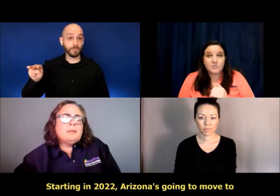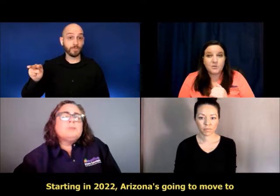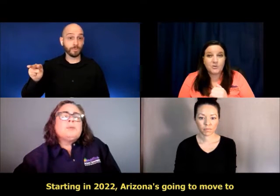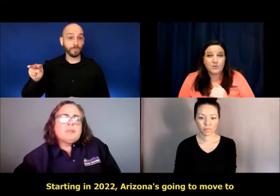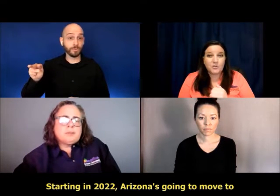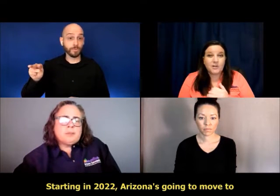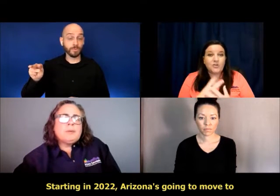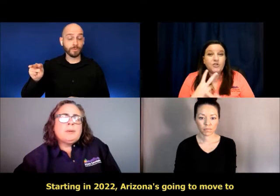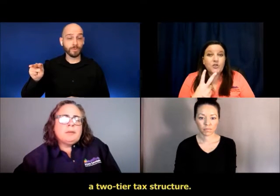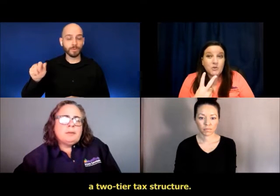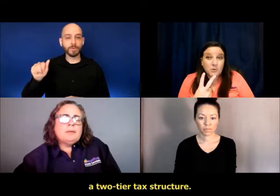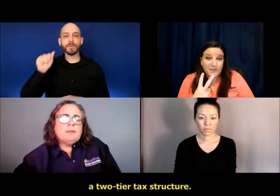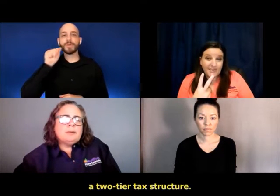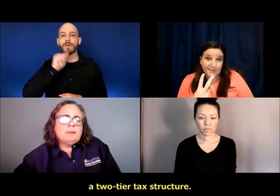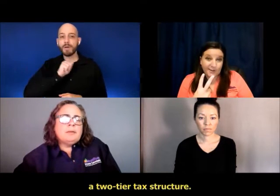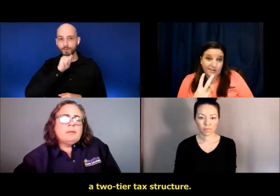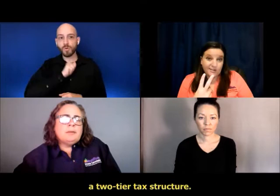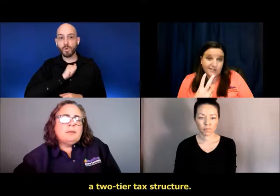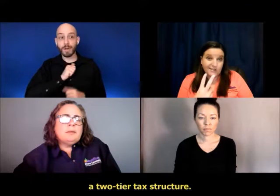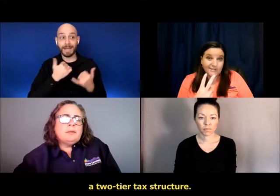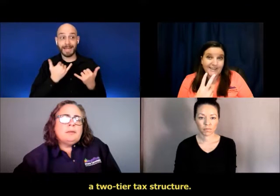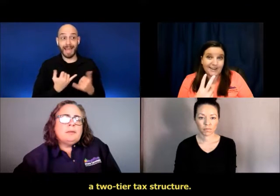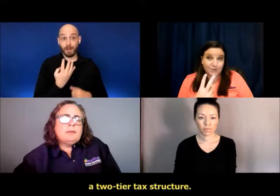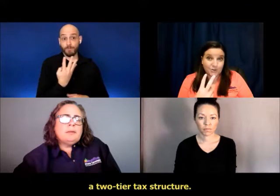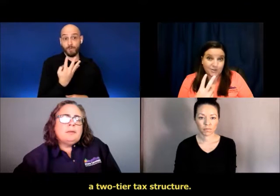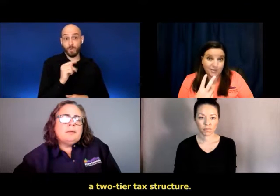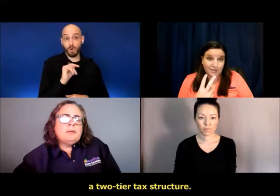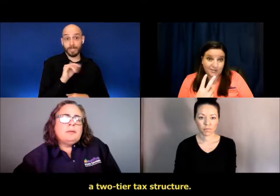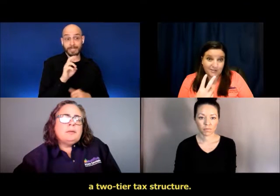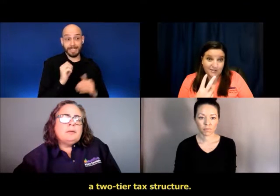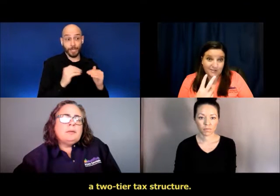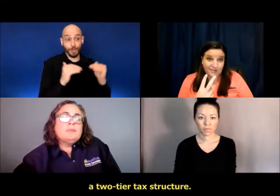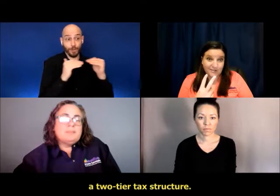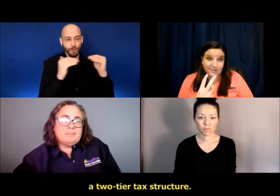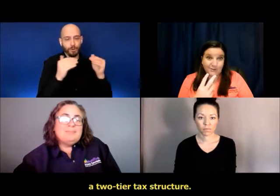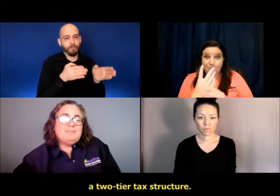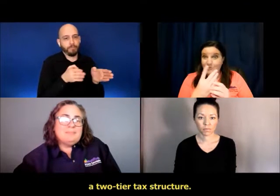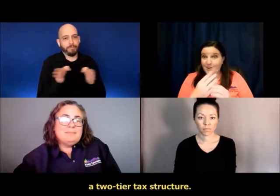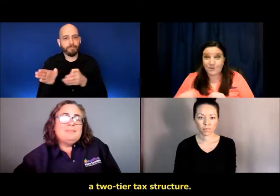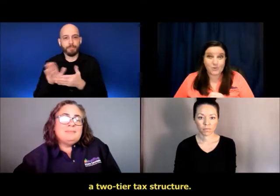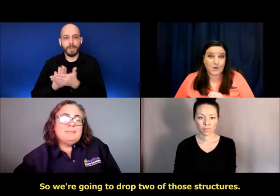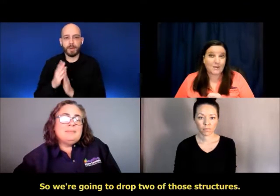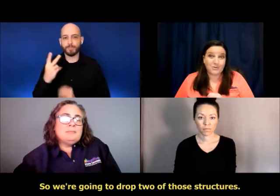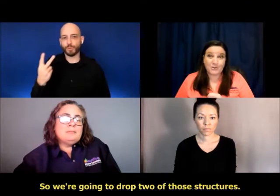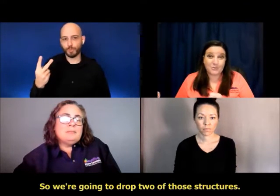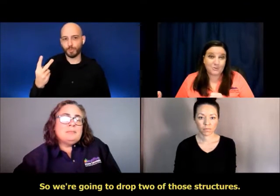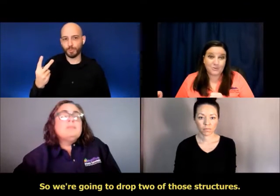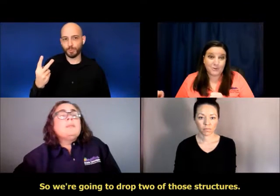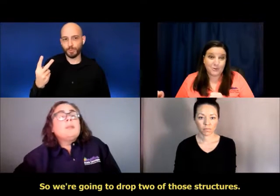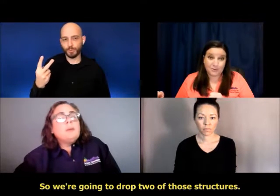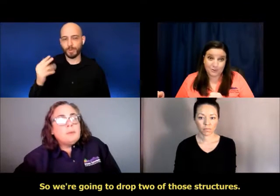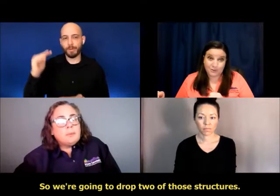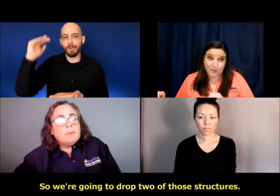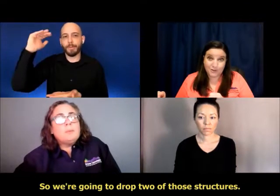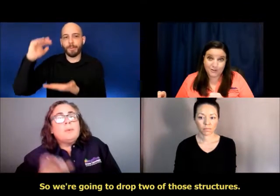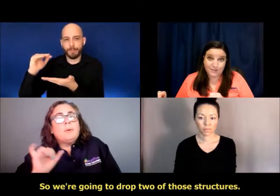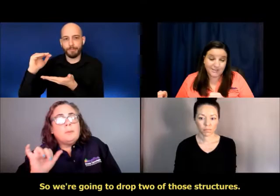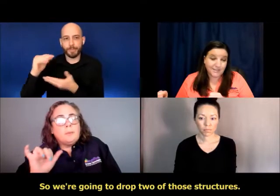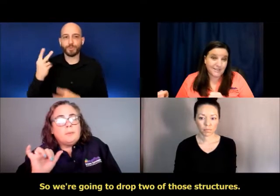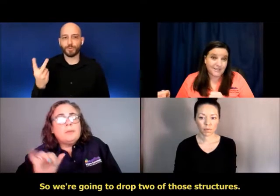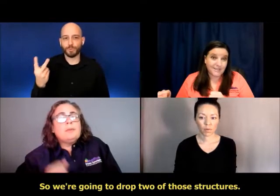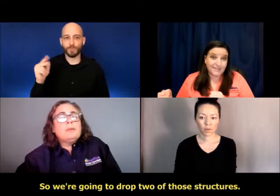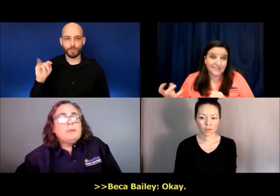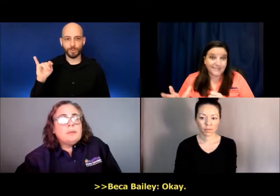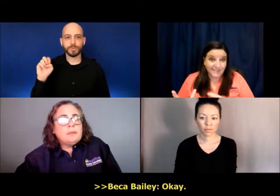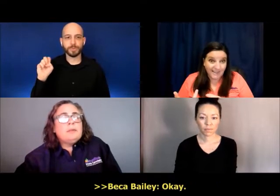Arizona is going to move to a two tier tax structure. So we're going to drop two, two of those structures.